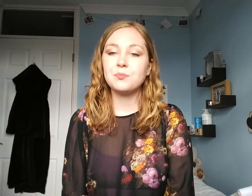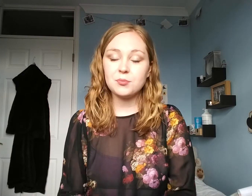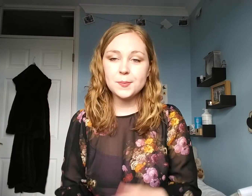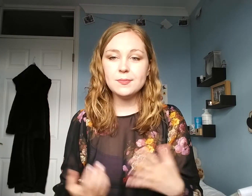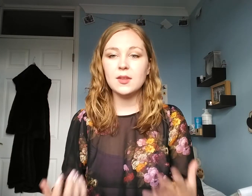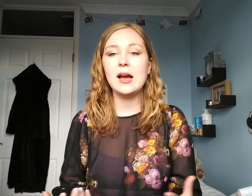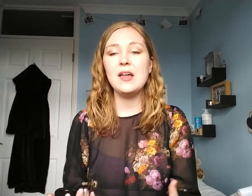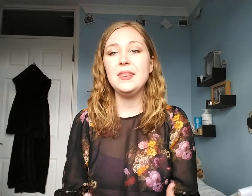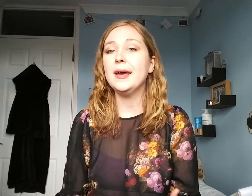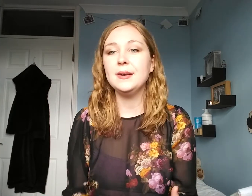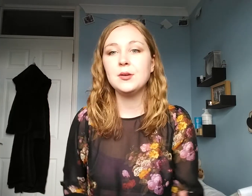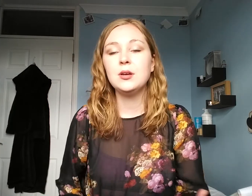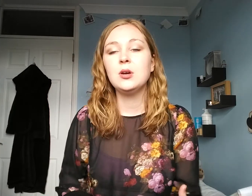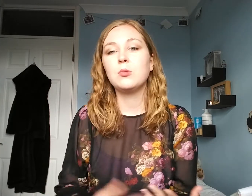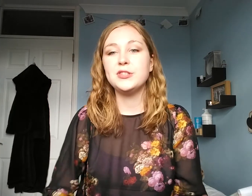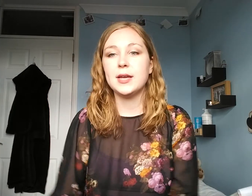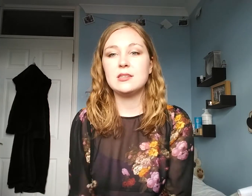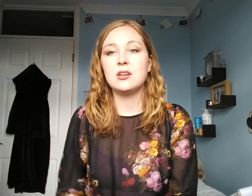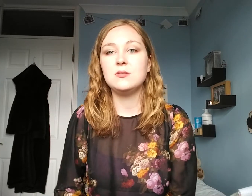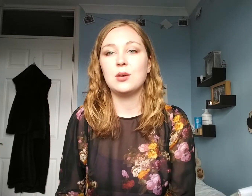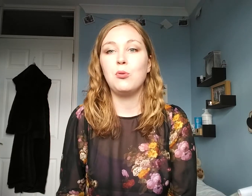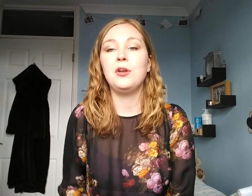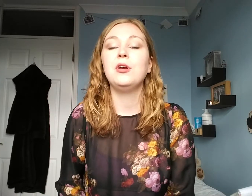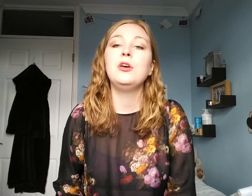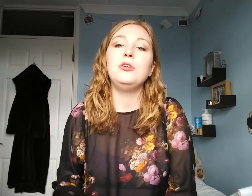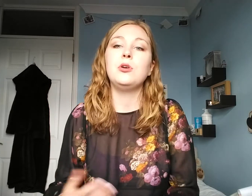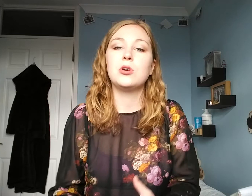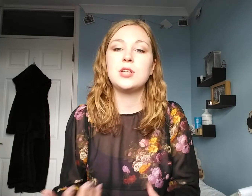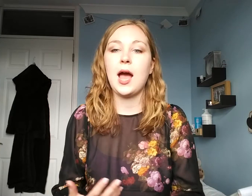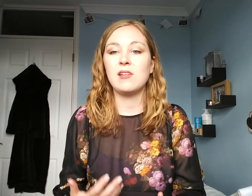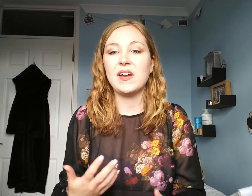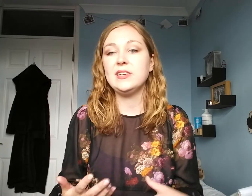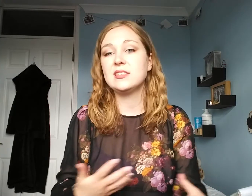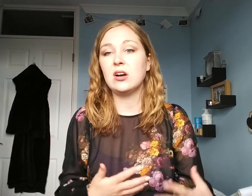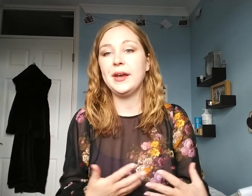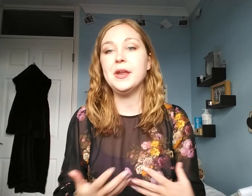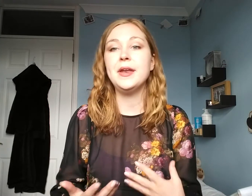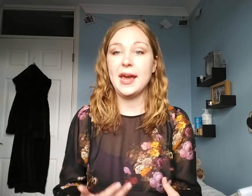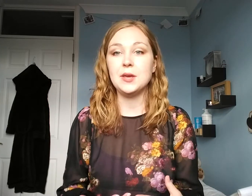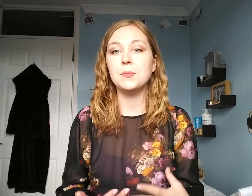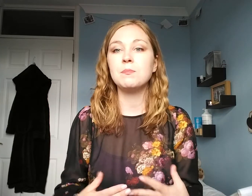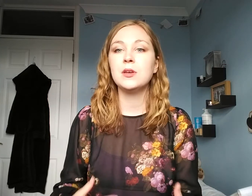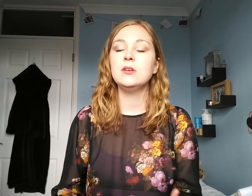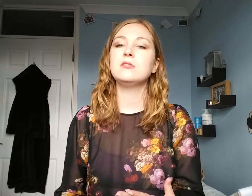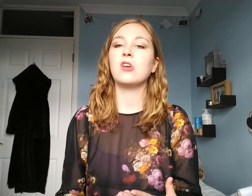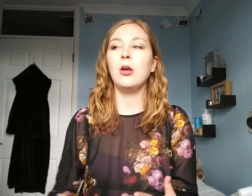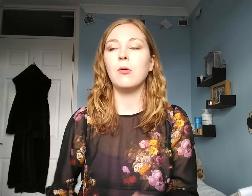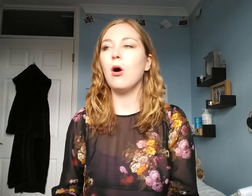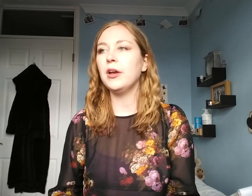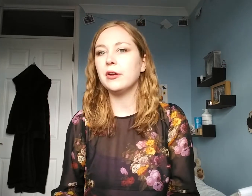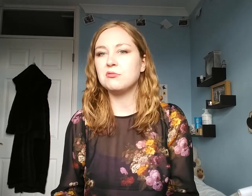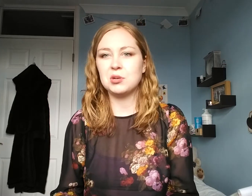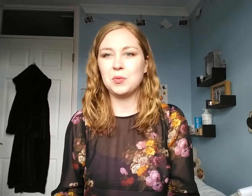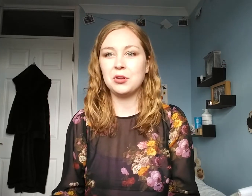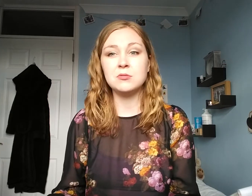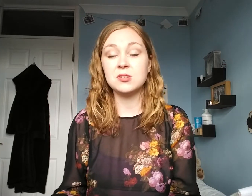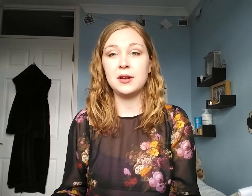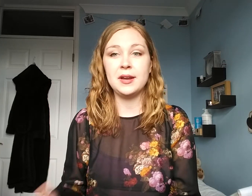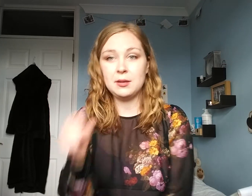Okay? And then, once you get to know someone, you could have a sign name. So, I know someone whose sign name